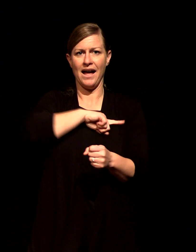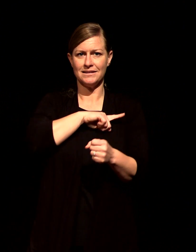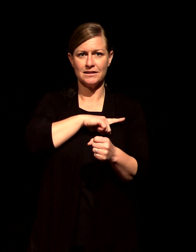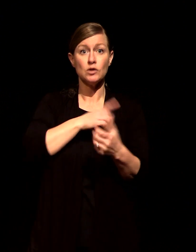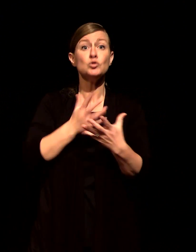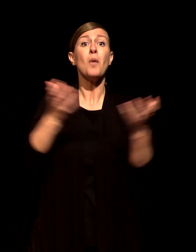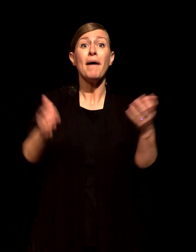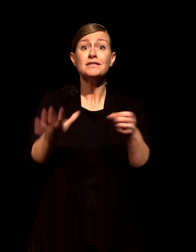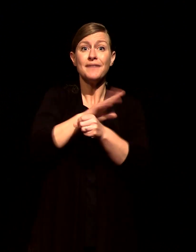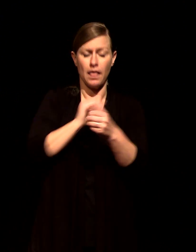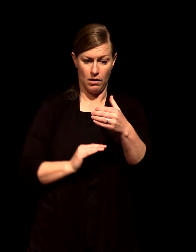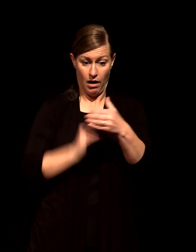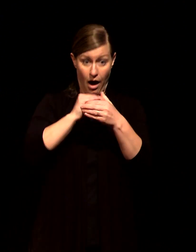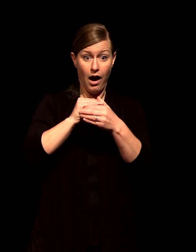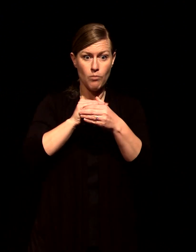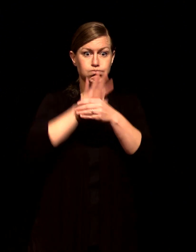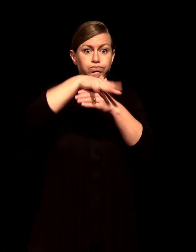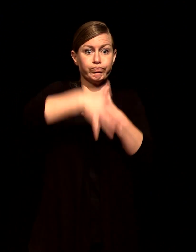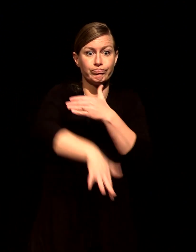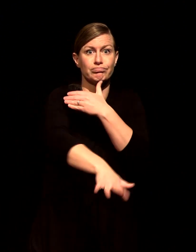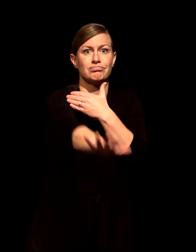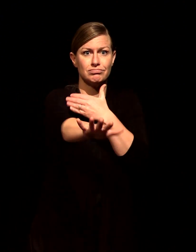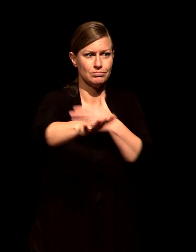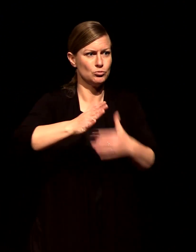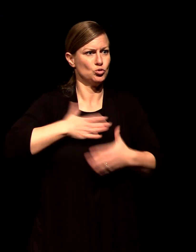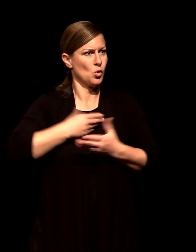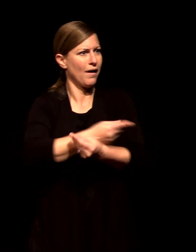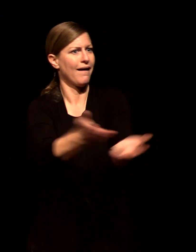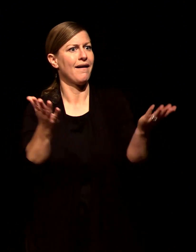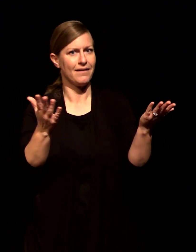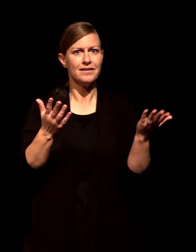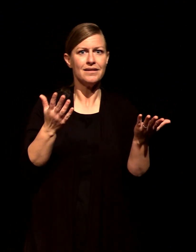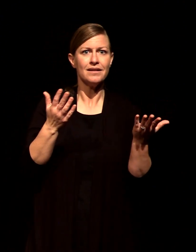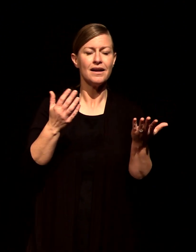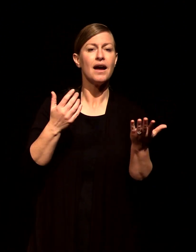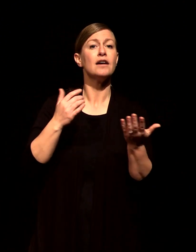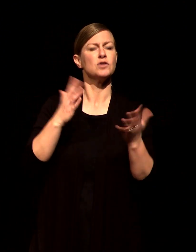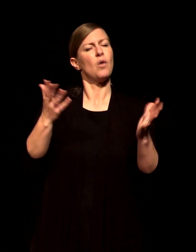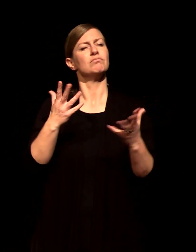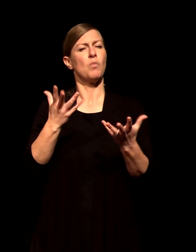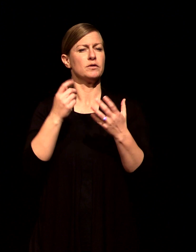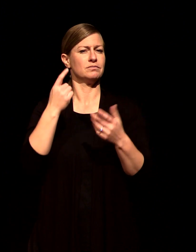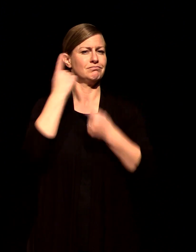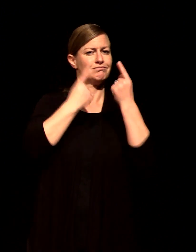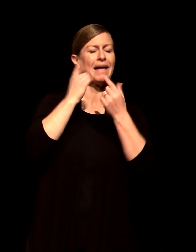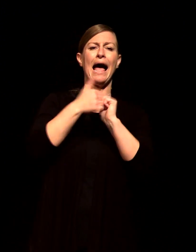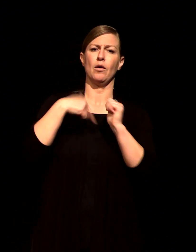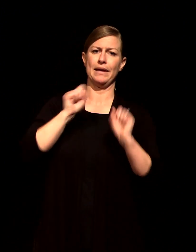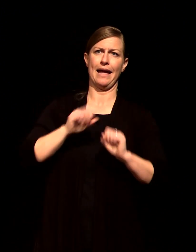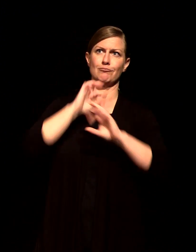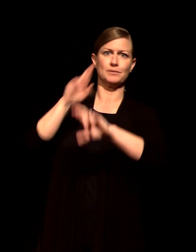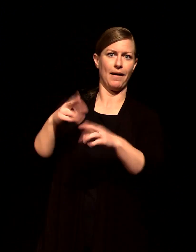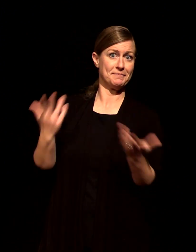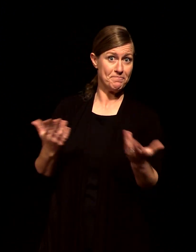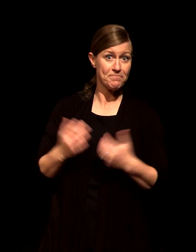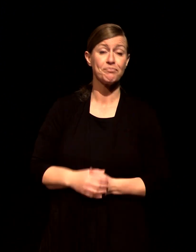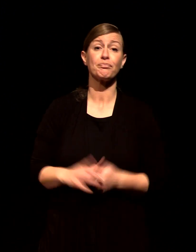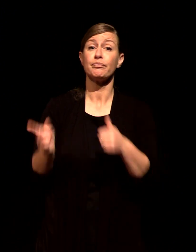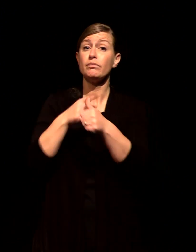lean into to experience this joy more and more and to bring joy to him first pray and ask Holy Spirit to